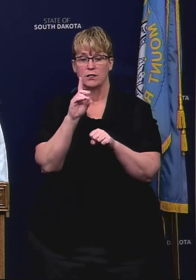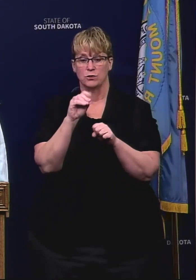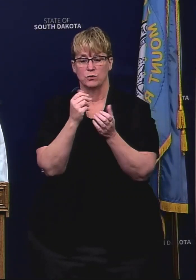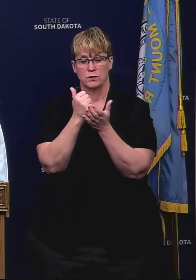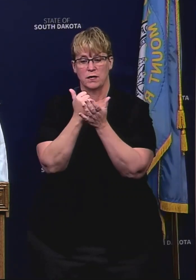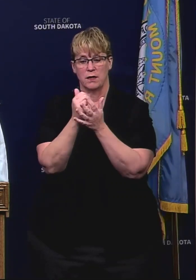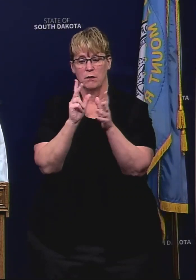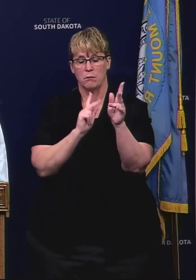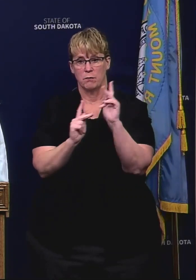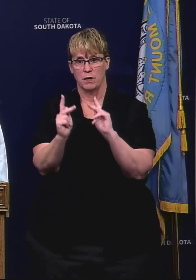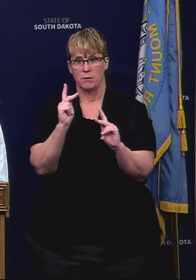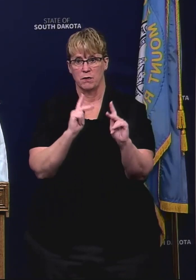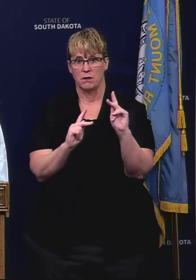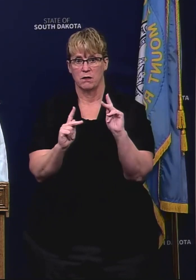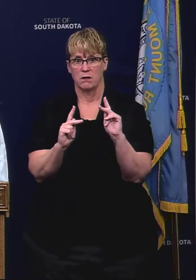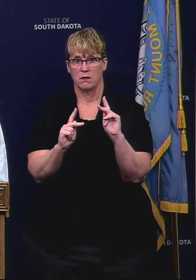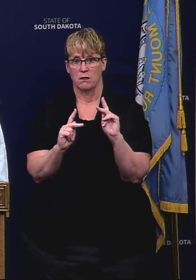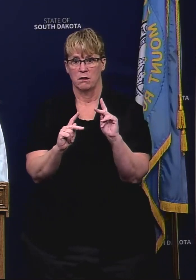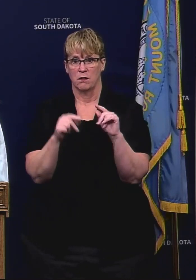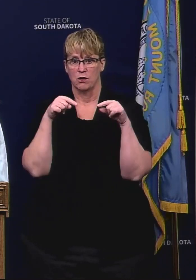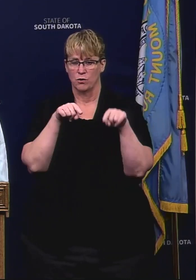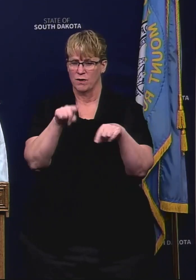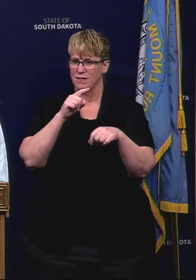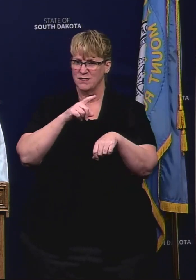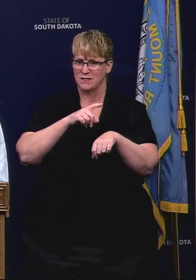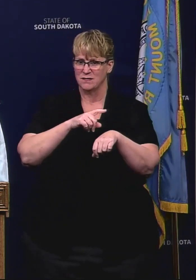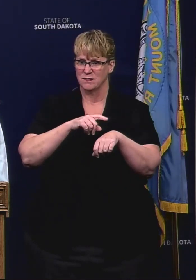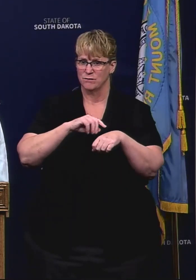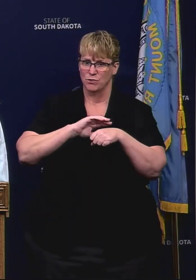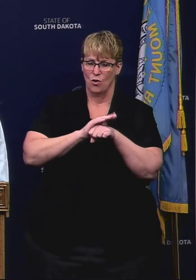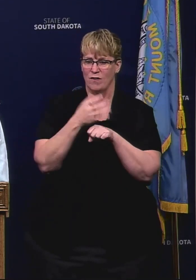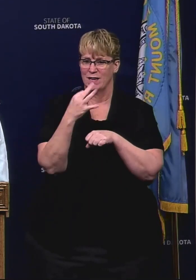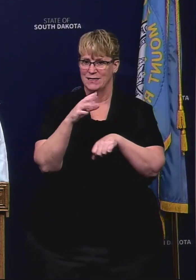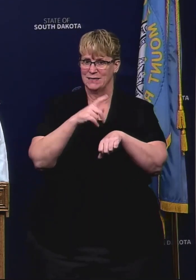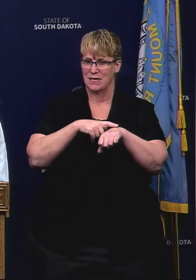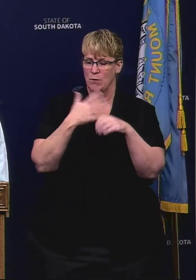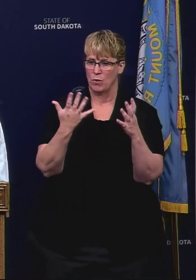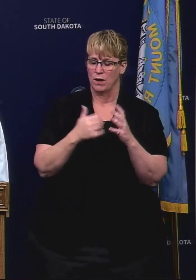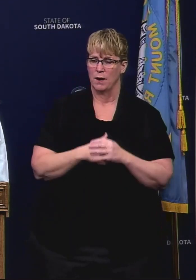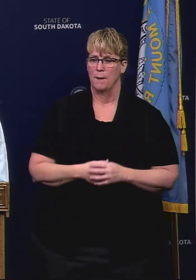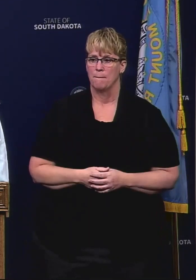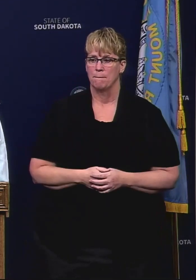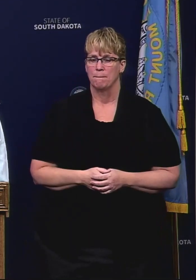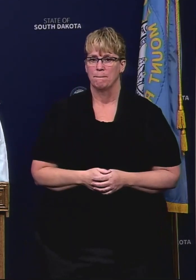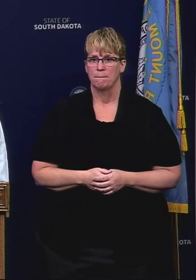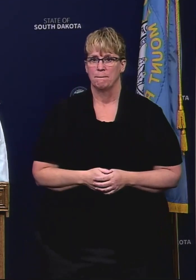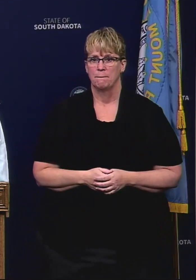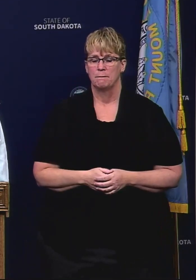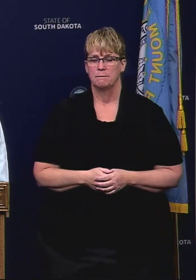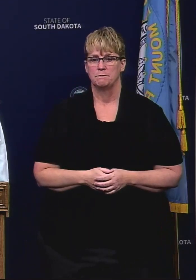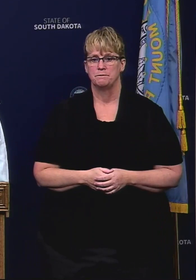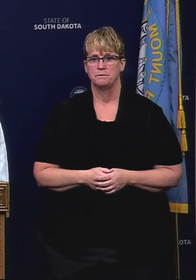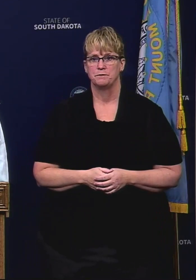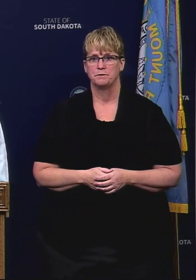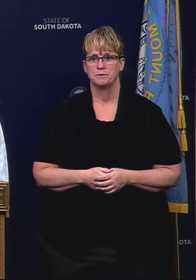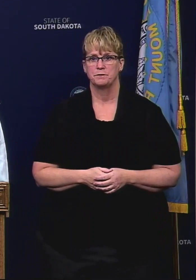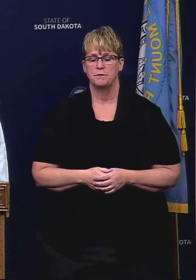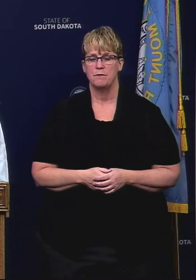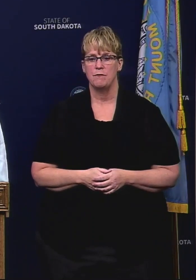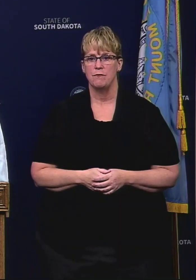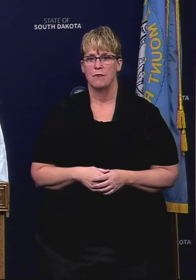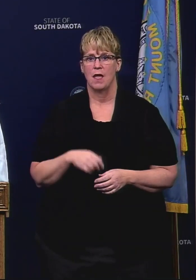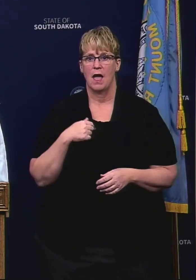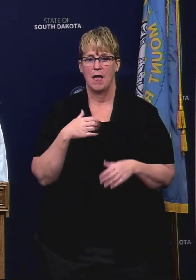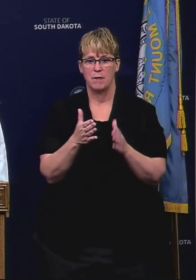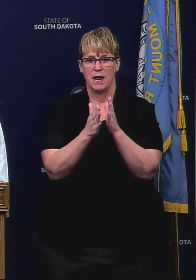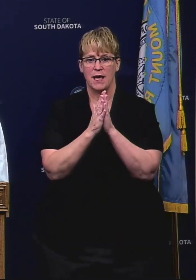individuals during this time? Well what I've been asking for out of the federal government